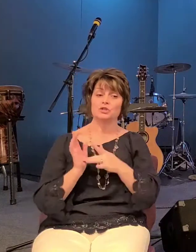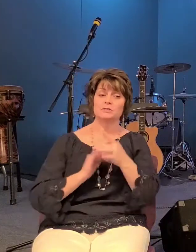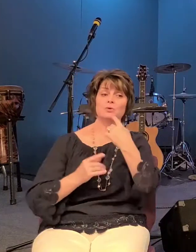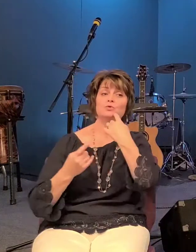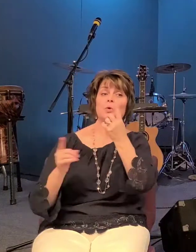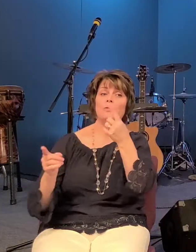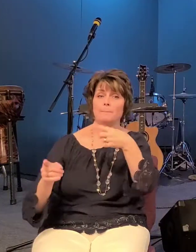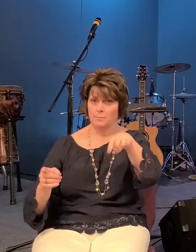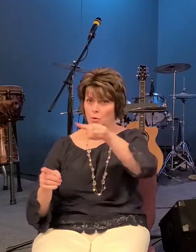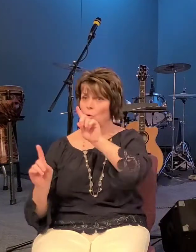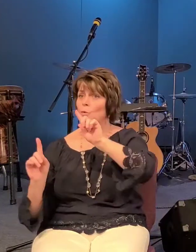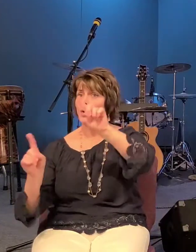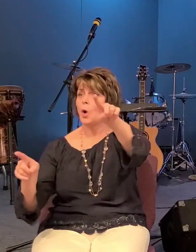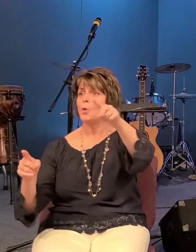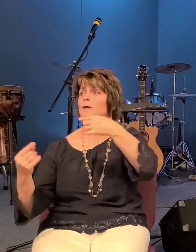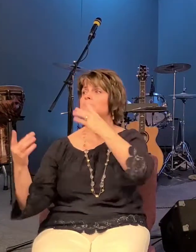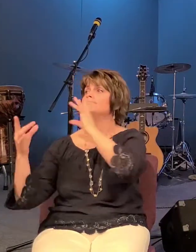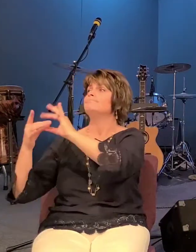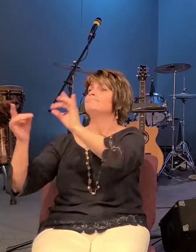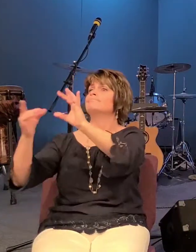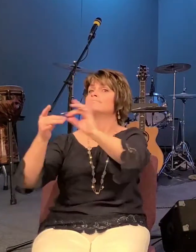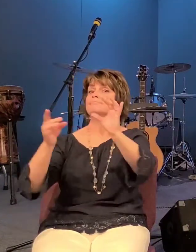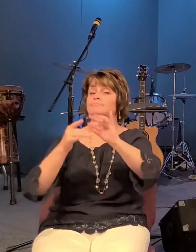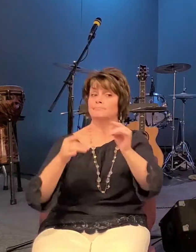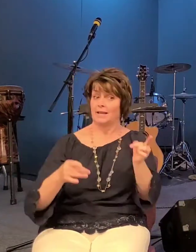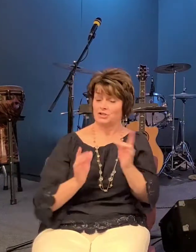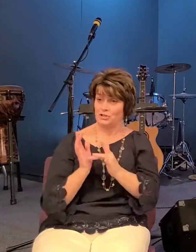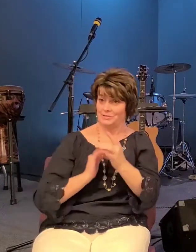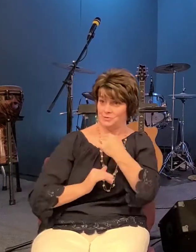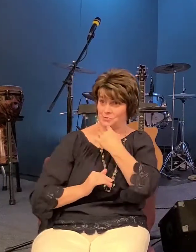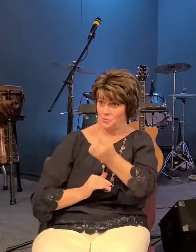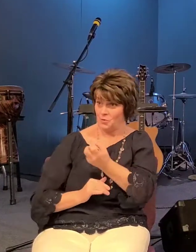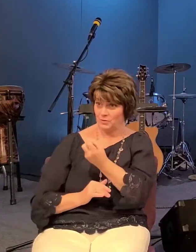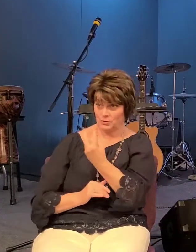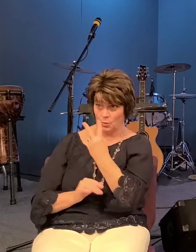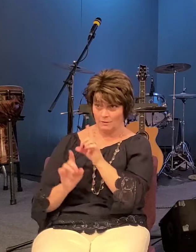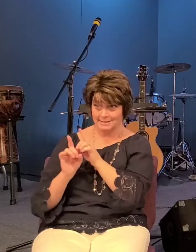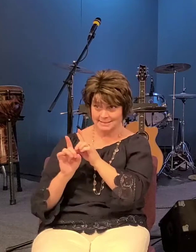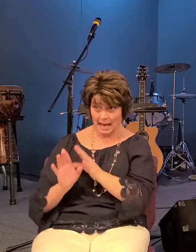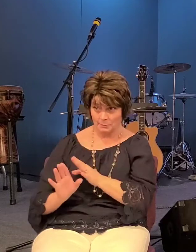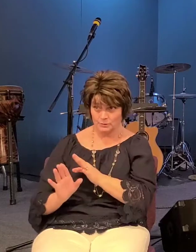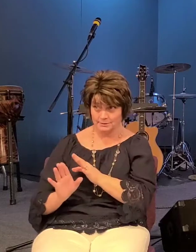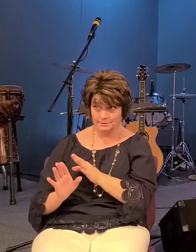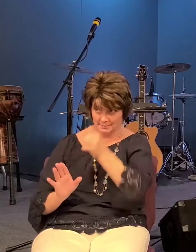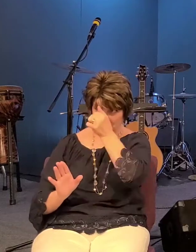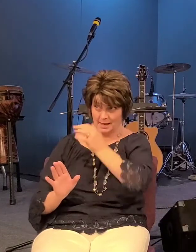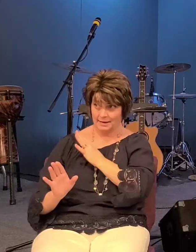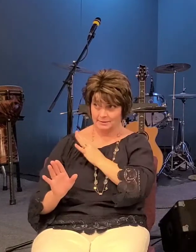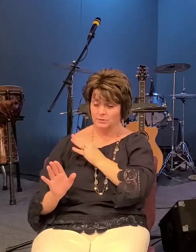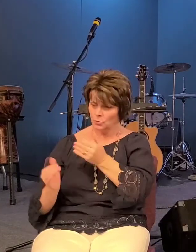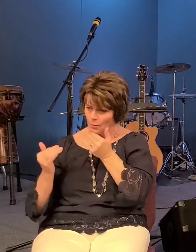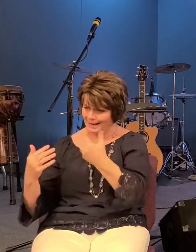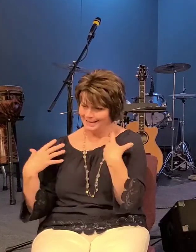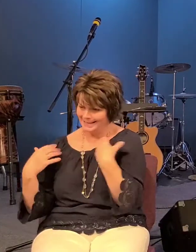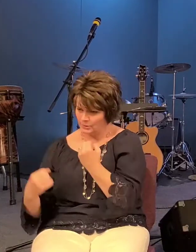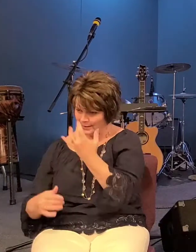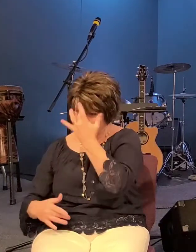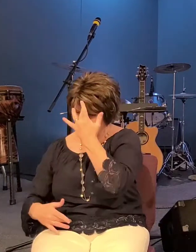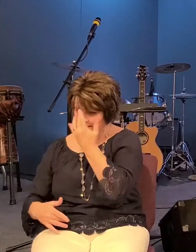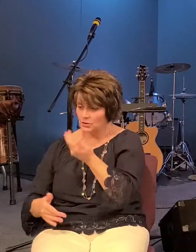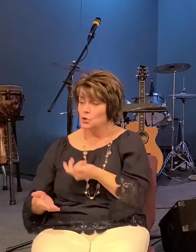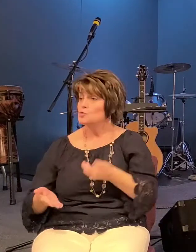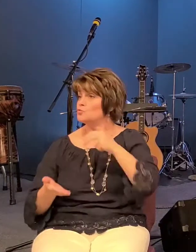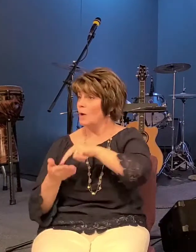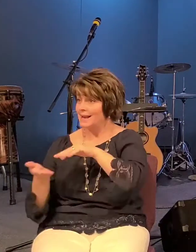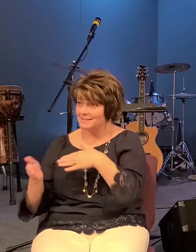kingdom of god and he told them to heal the sick to raise the dead to heal the